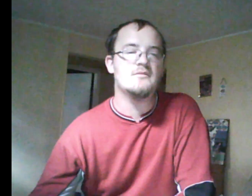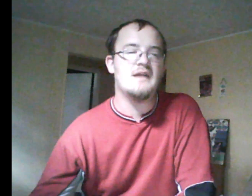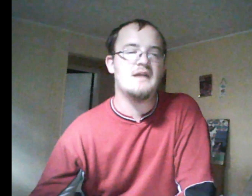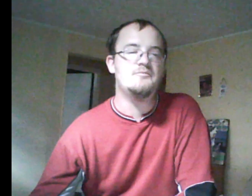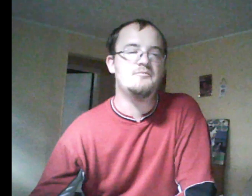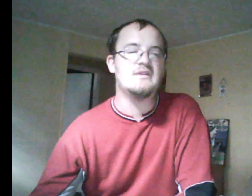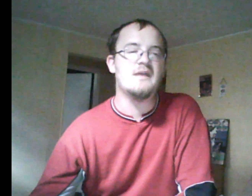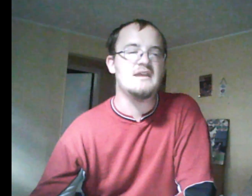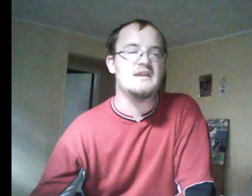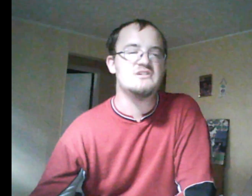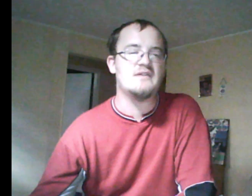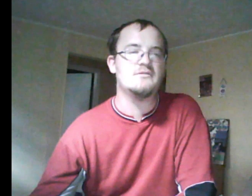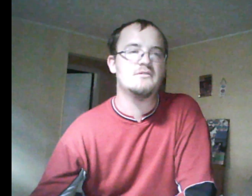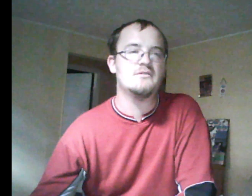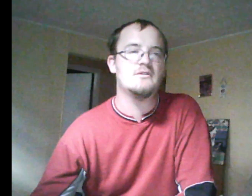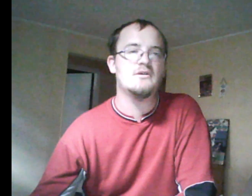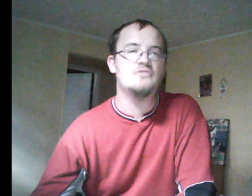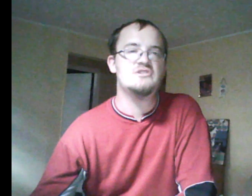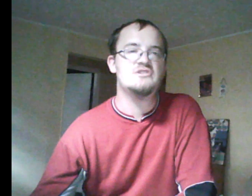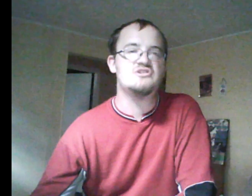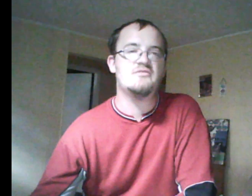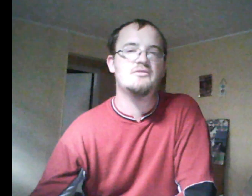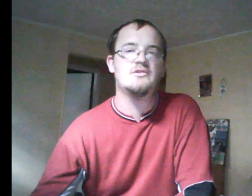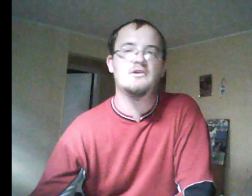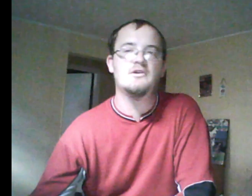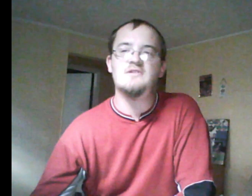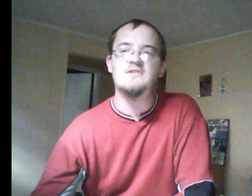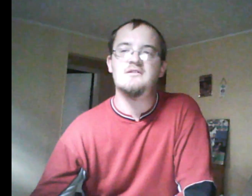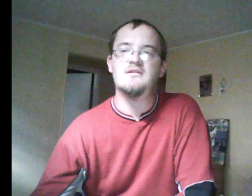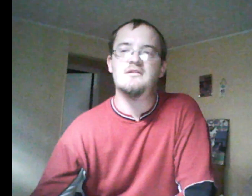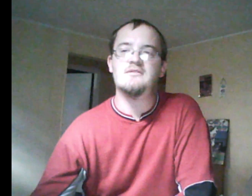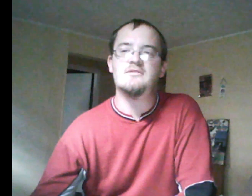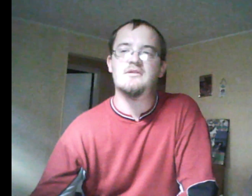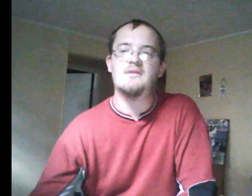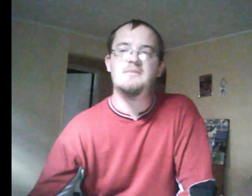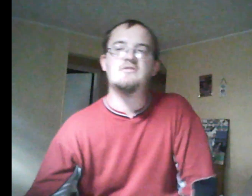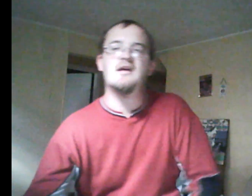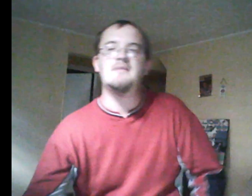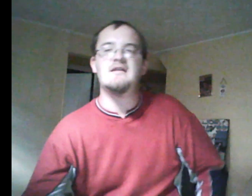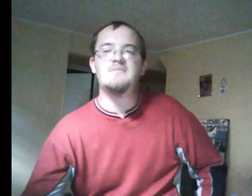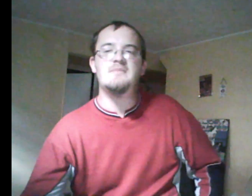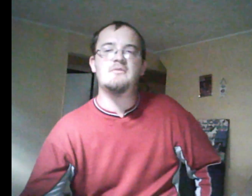Oh, shoot. I should have done, like, people's comments. People were commenting on this. I should, you know,